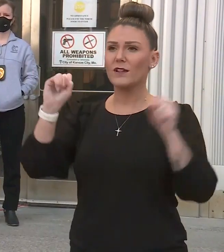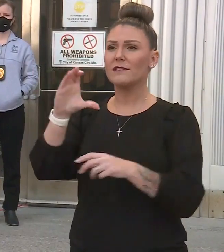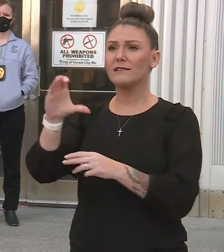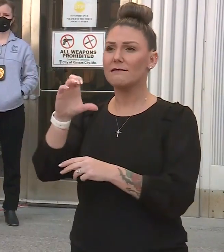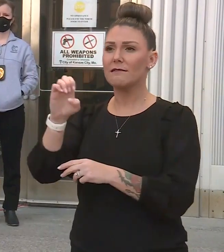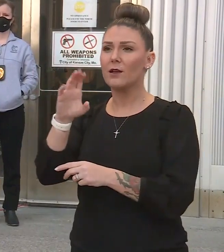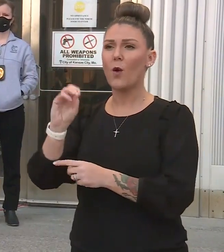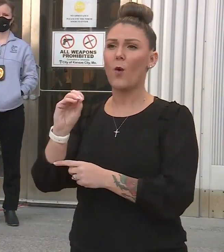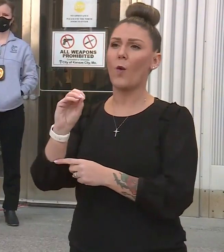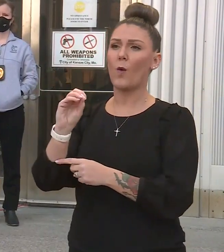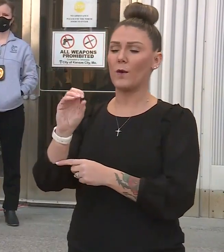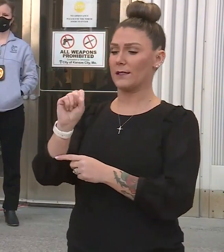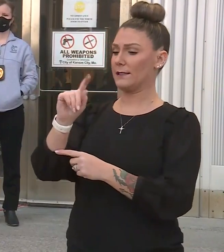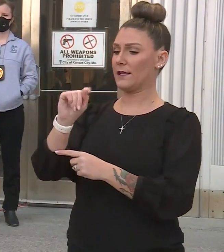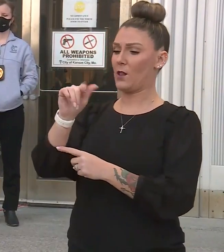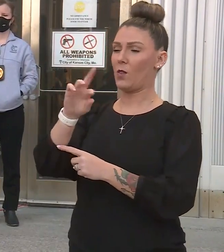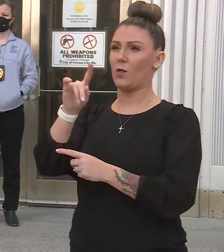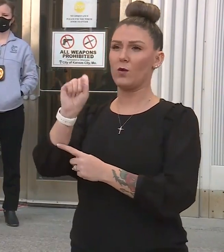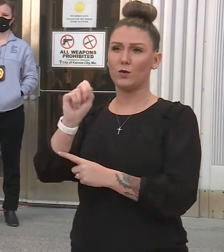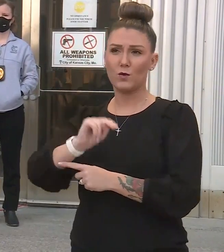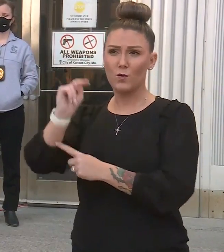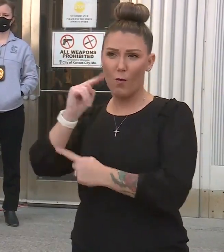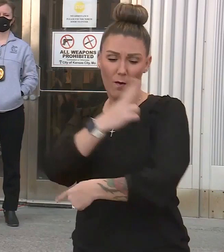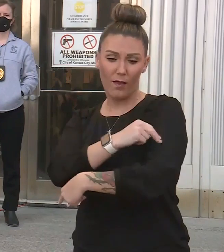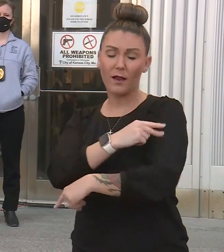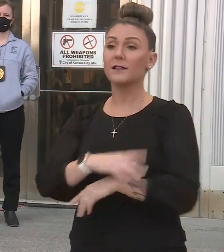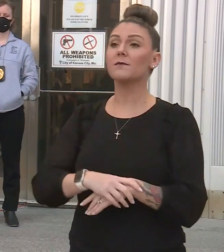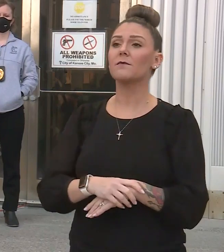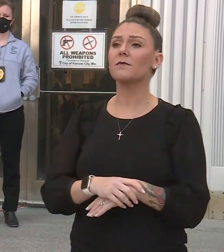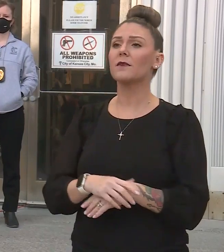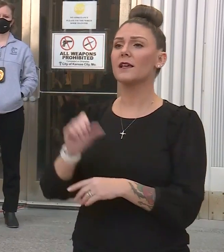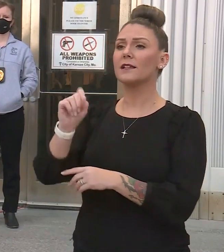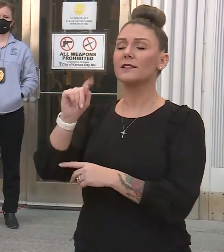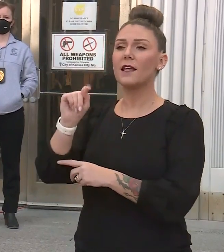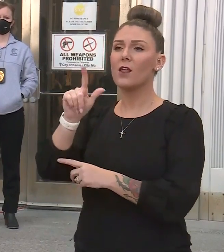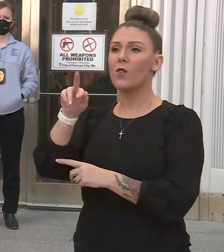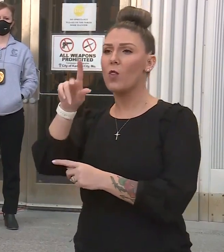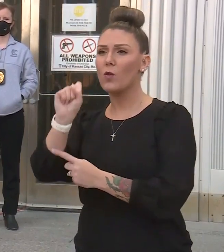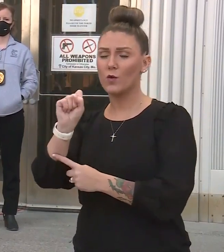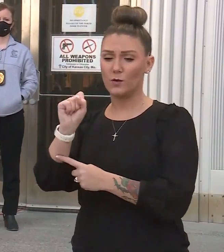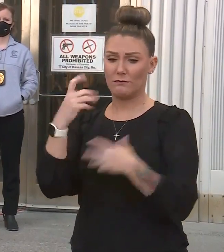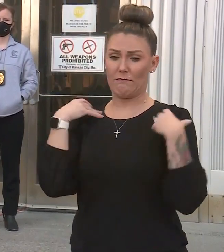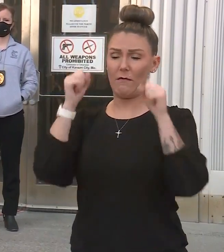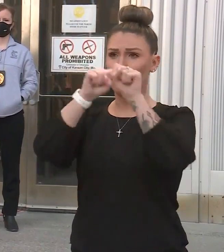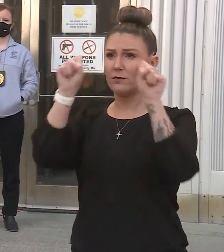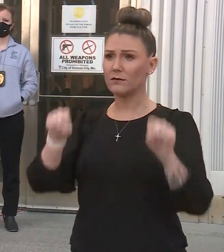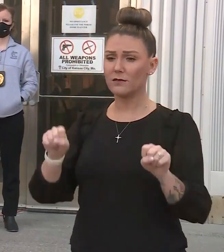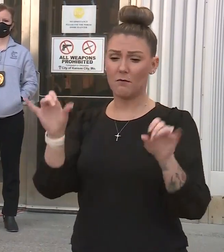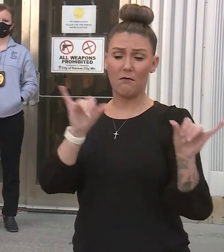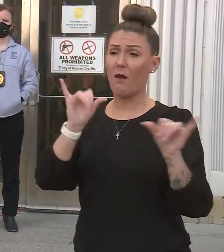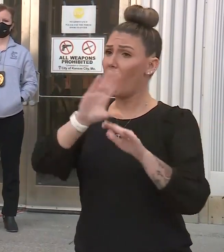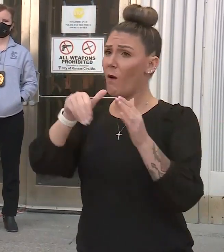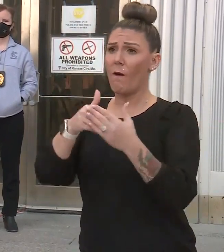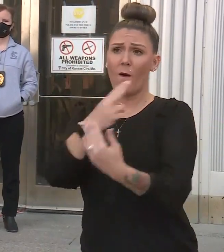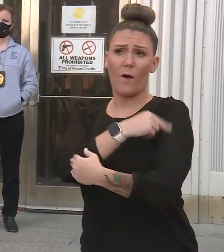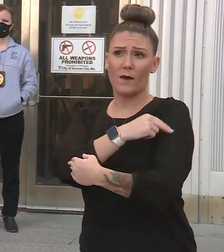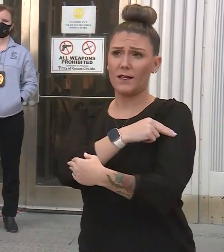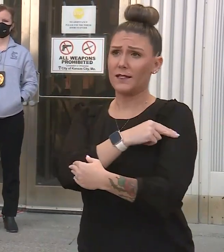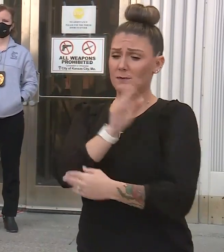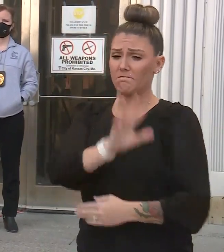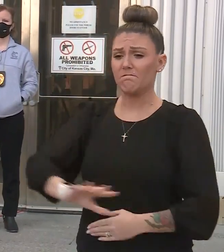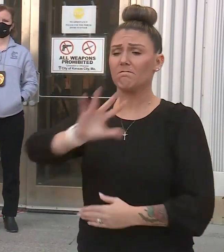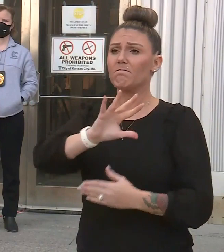CEO at St. Luke's North Hospital. St. Luke's Health System, like all hospitals in our